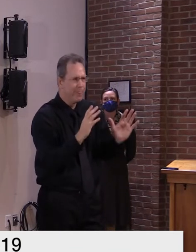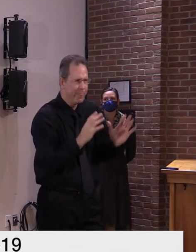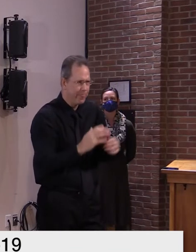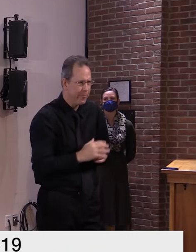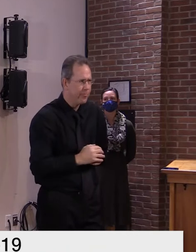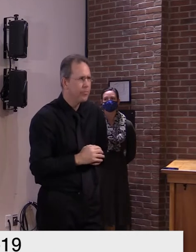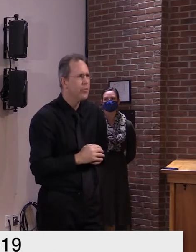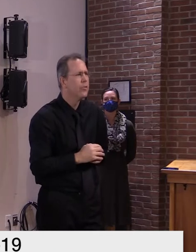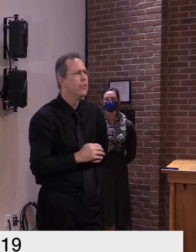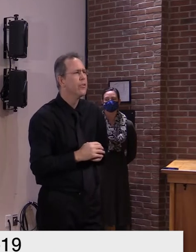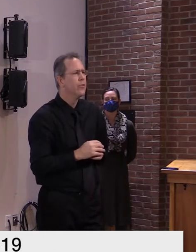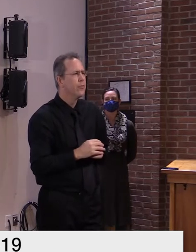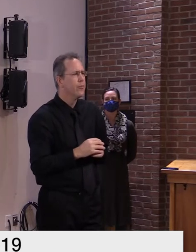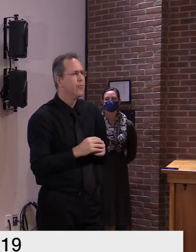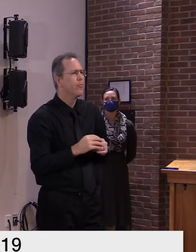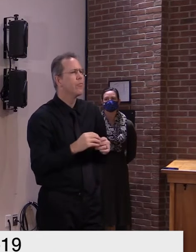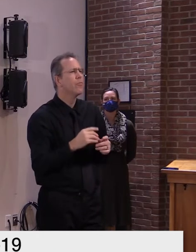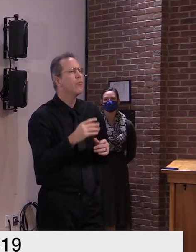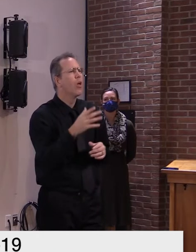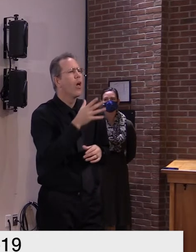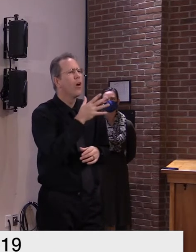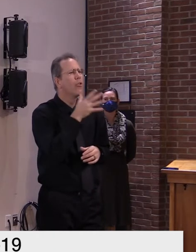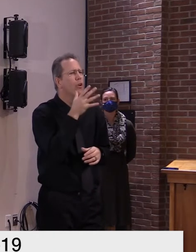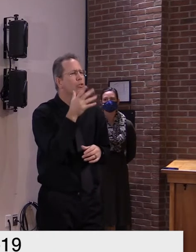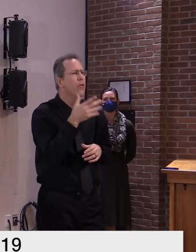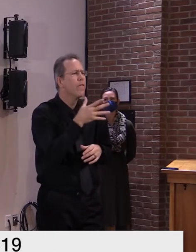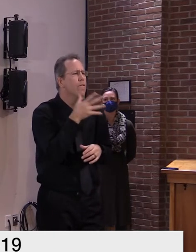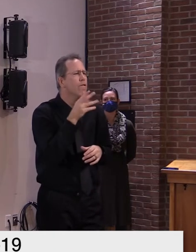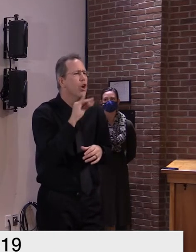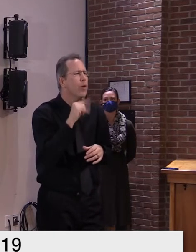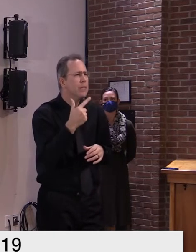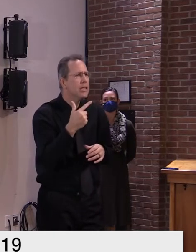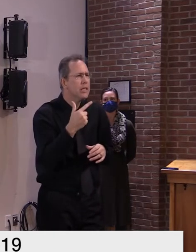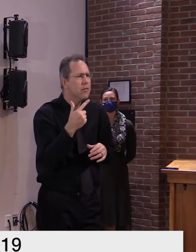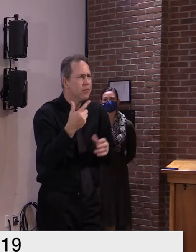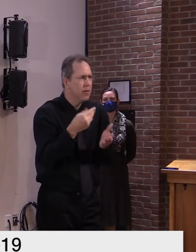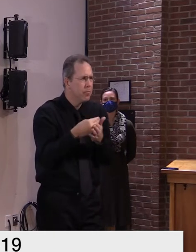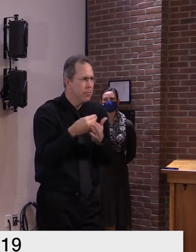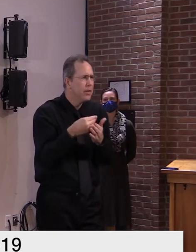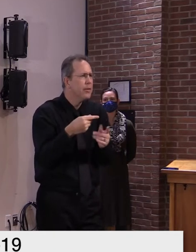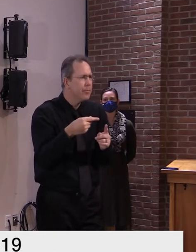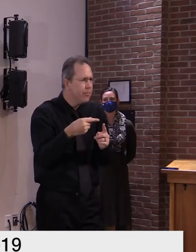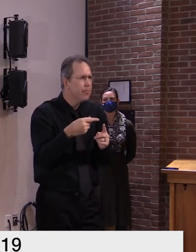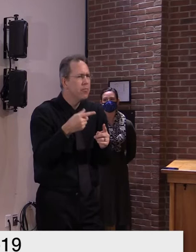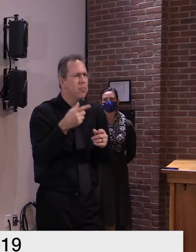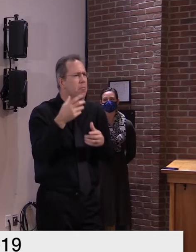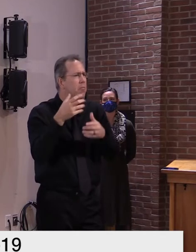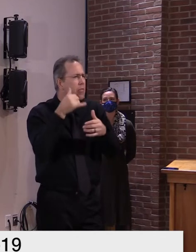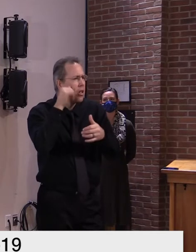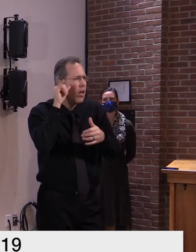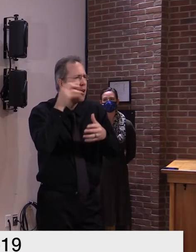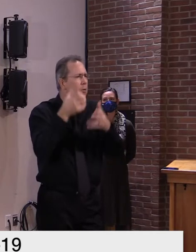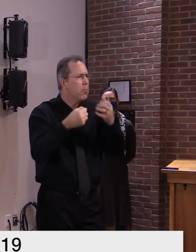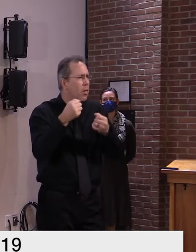agriculture going from dairy to non-dairy or vice versa but if you could just confirm that for me